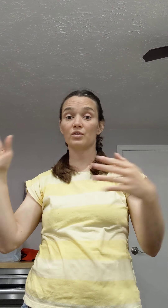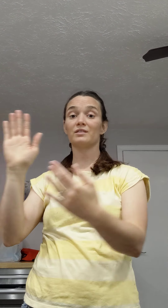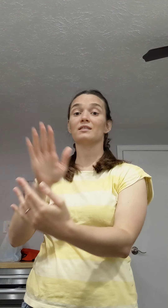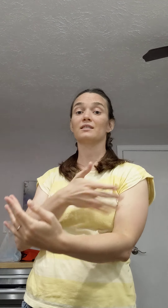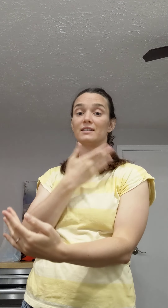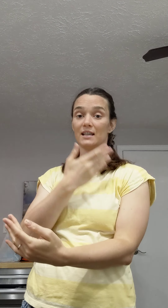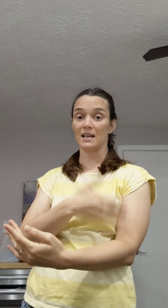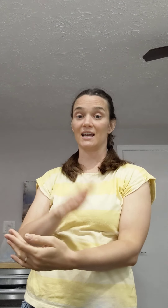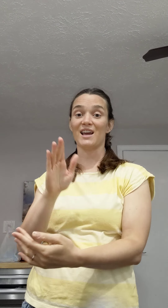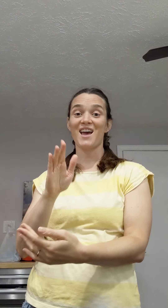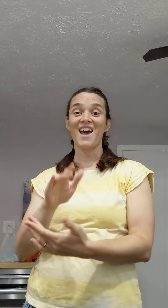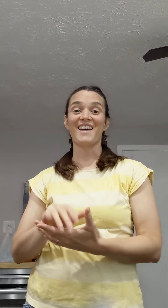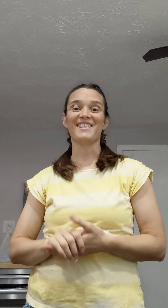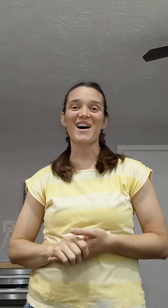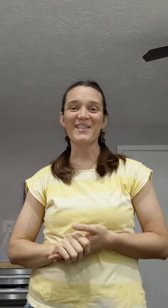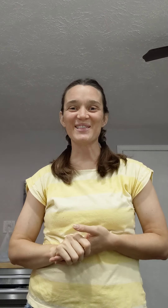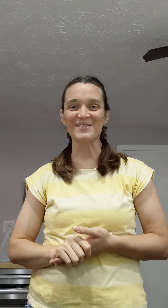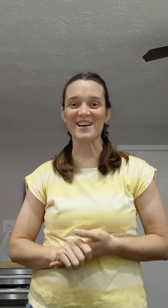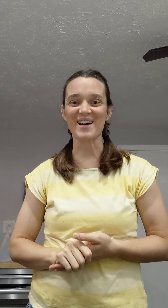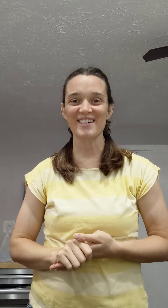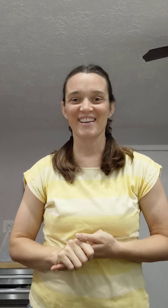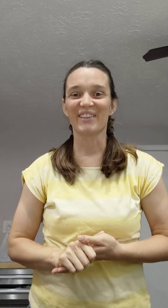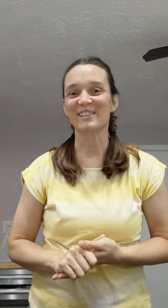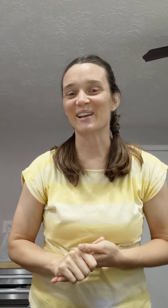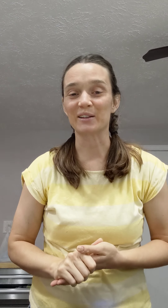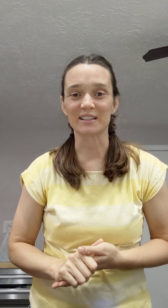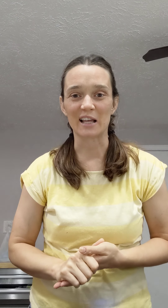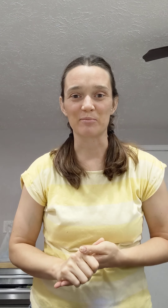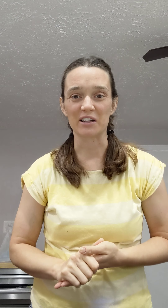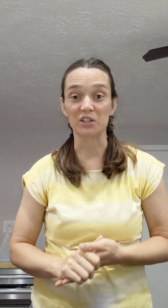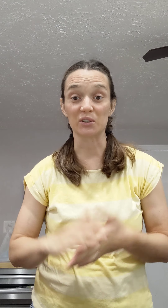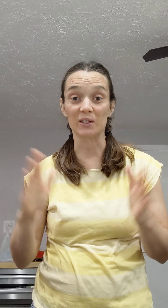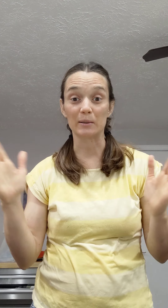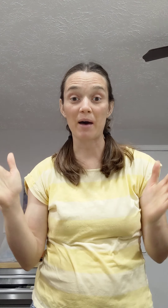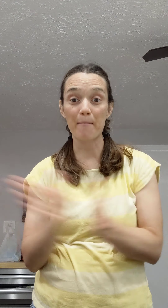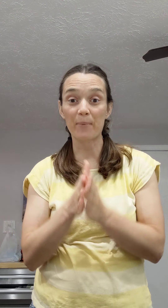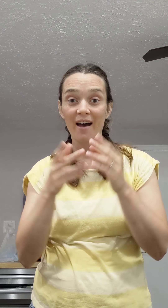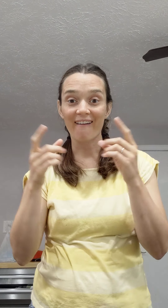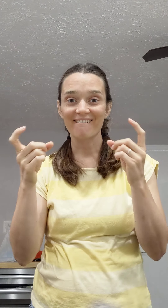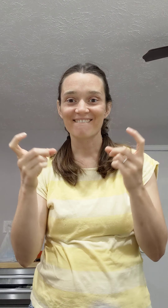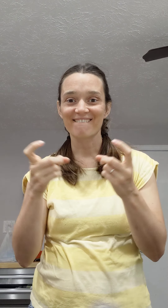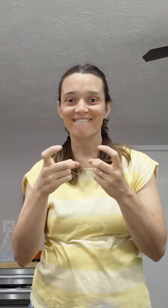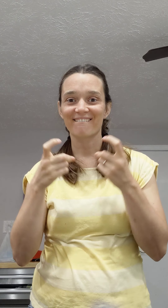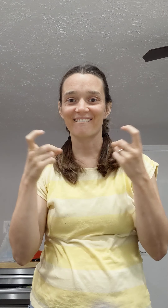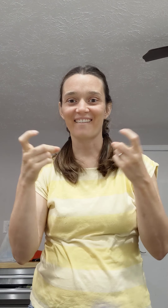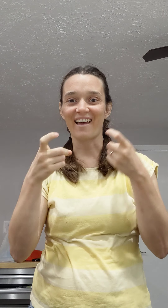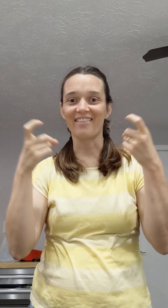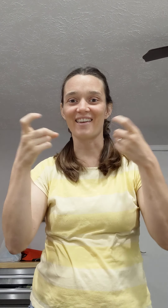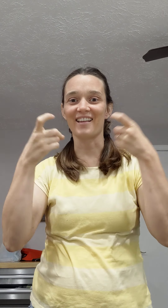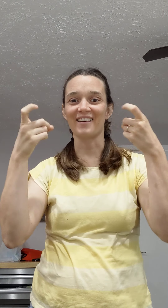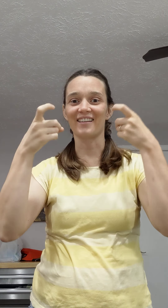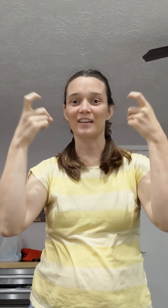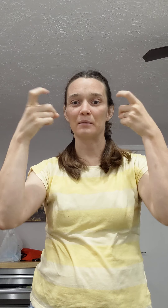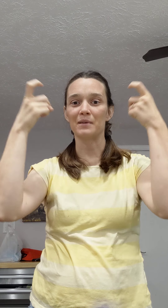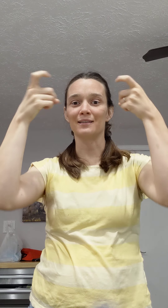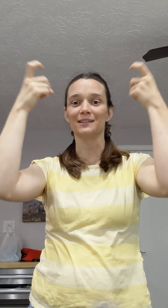sing and then hallelujah. Looks like a little celebration. So you need to pop and then make this